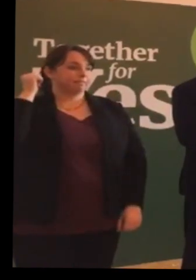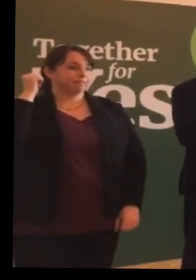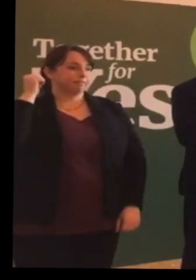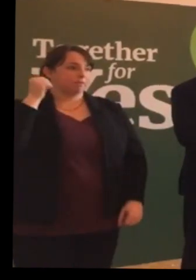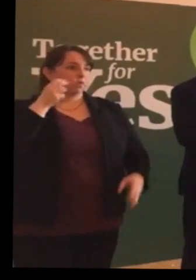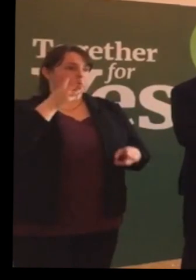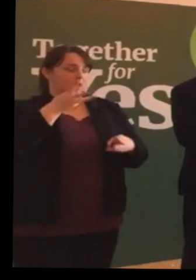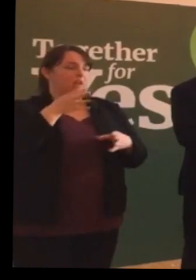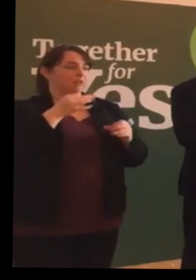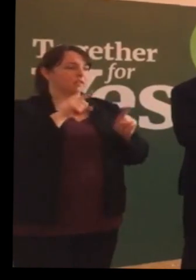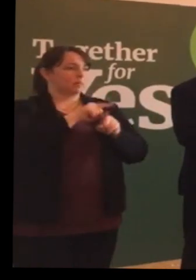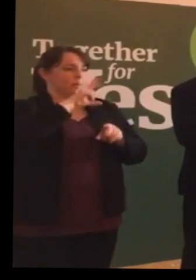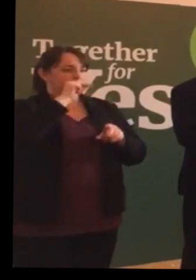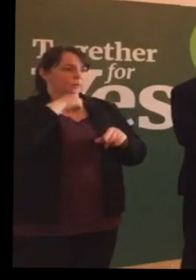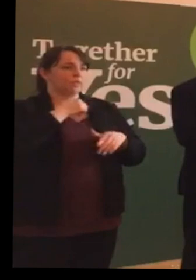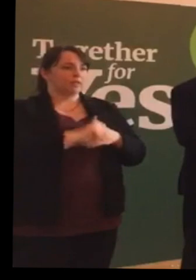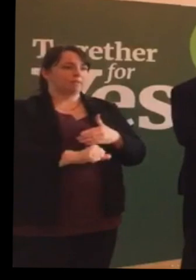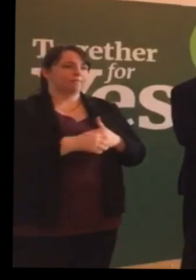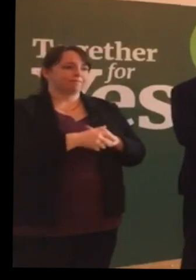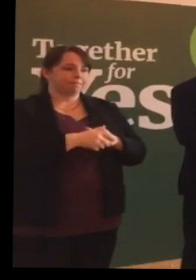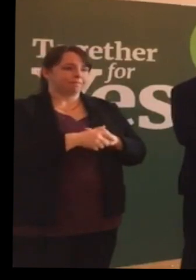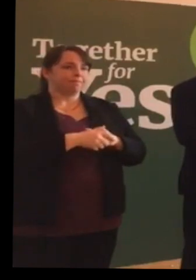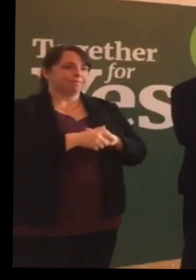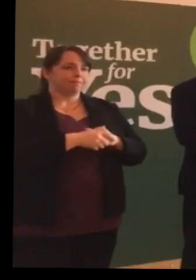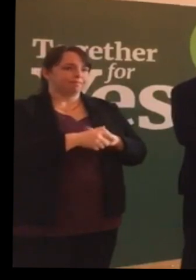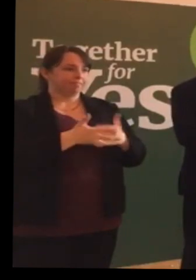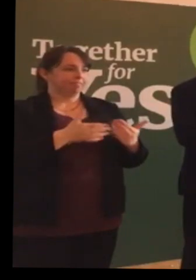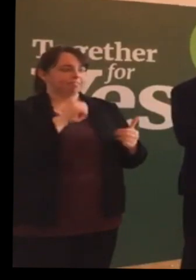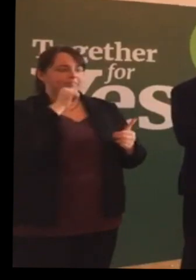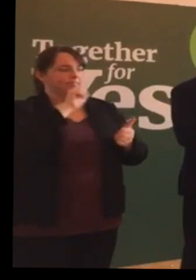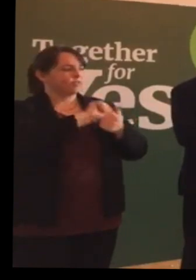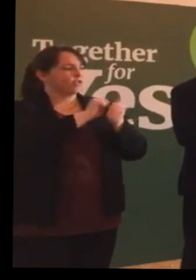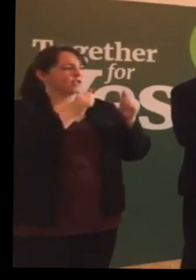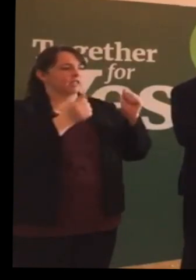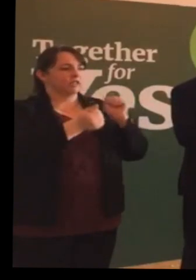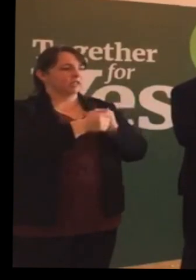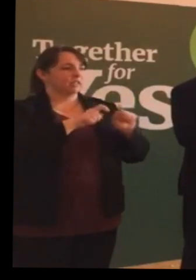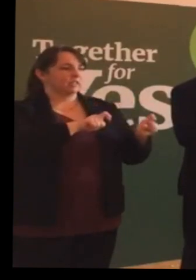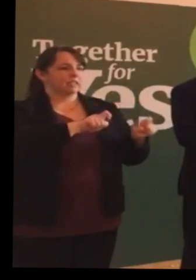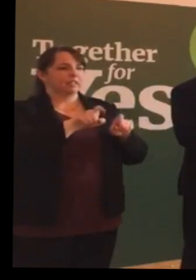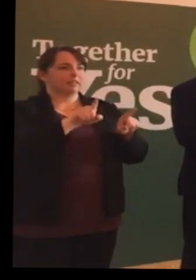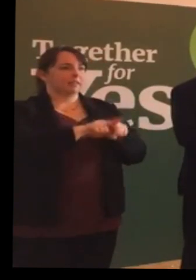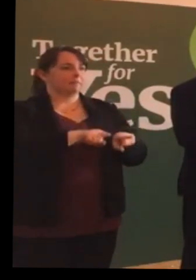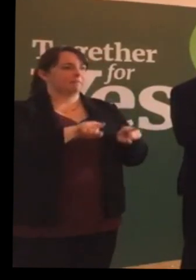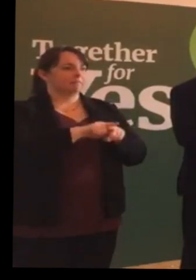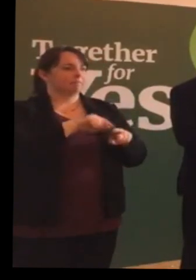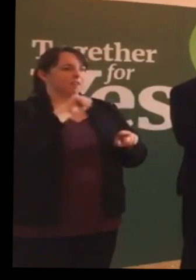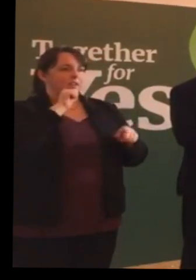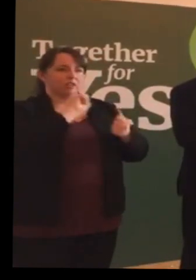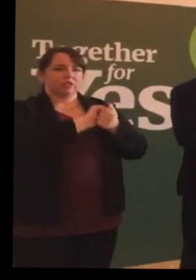the news that I did today. And nothing has changed. Nothing has changed.